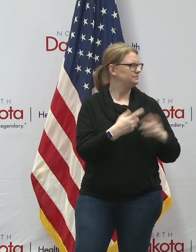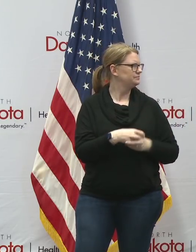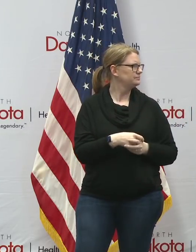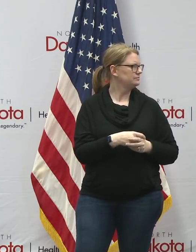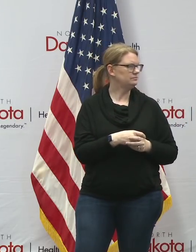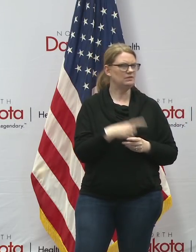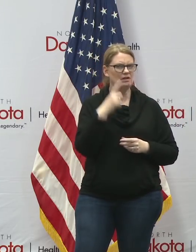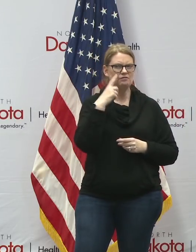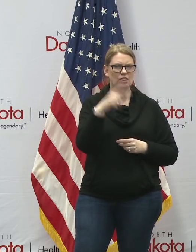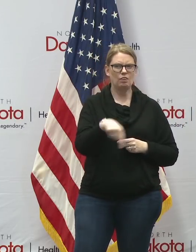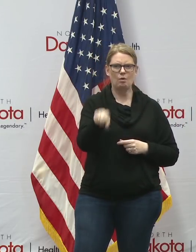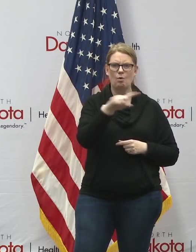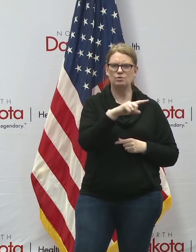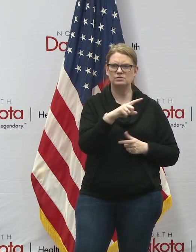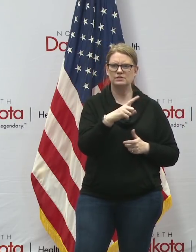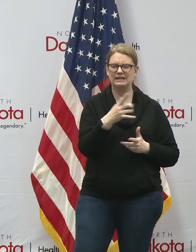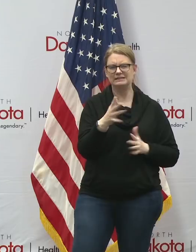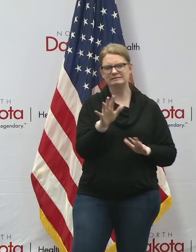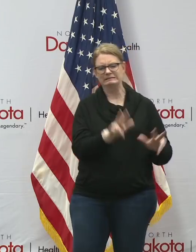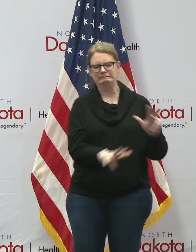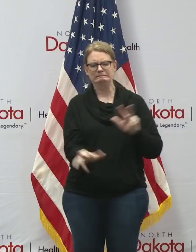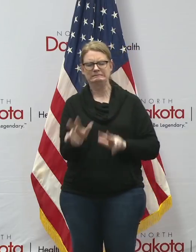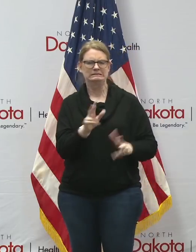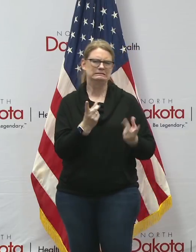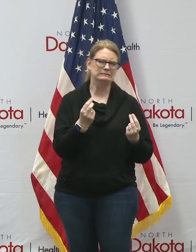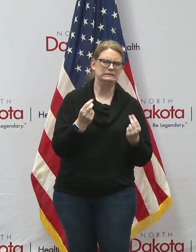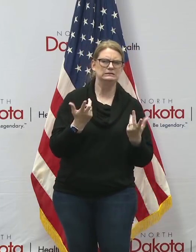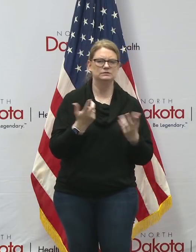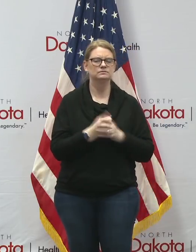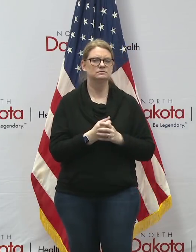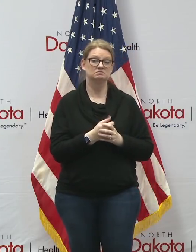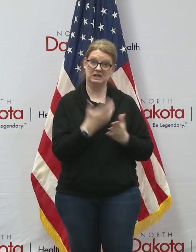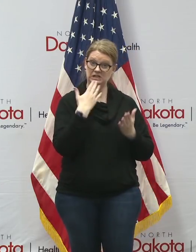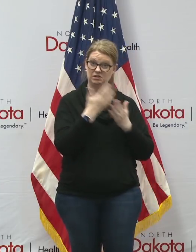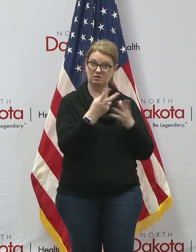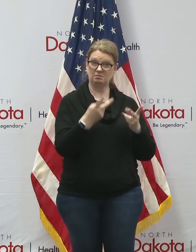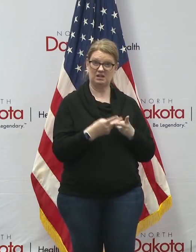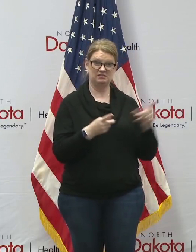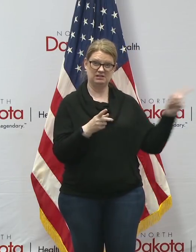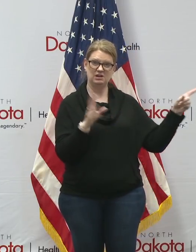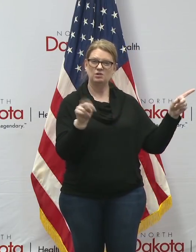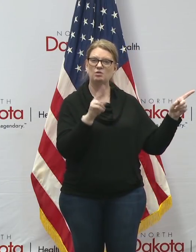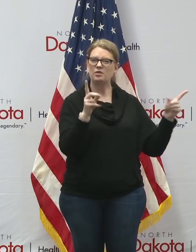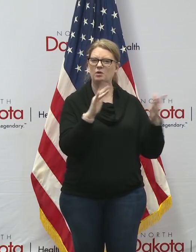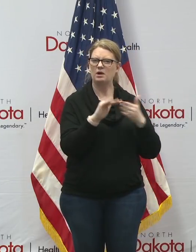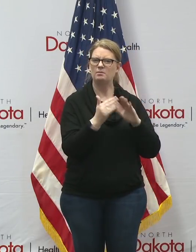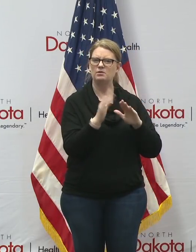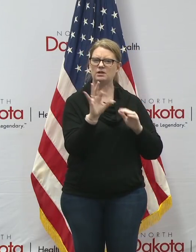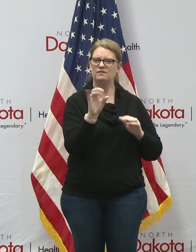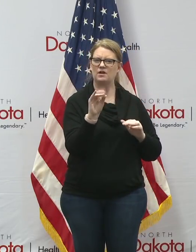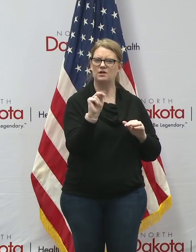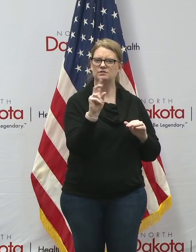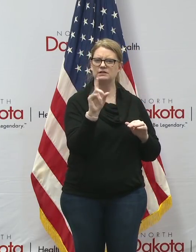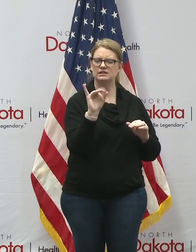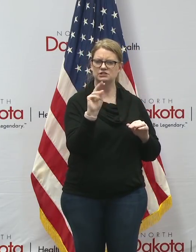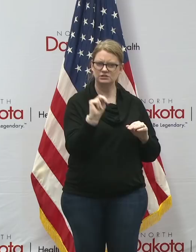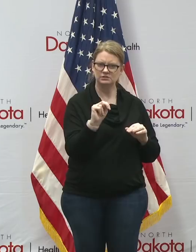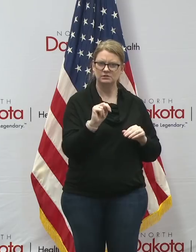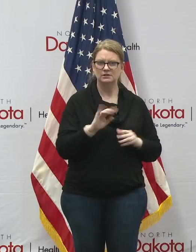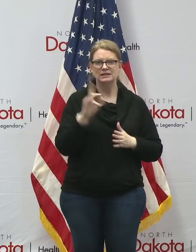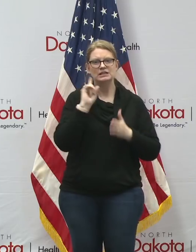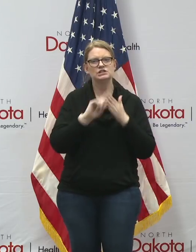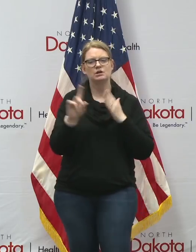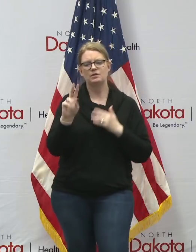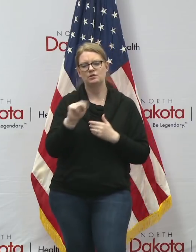for those who are unsure that's a good spot to donate as well check with the north equatorial secretary of state